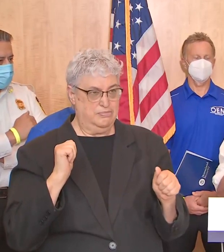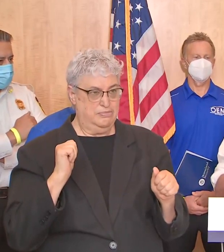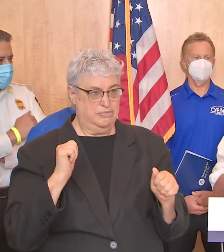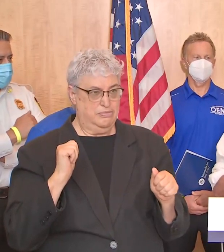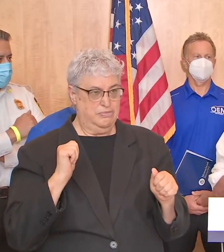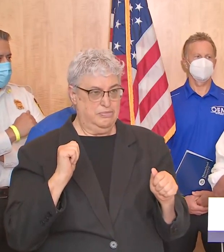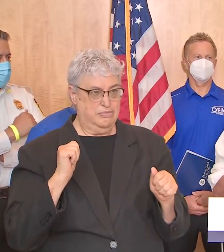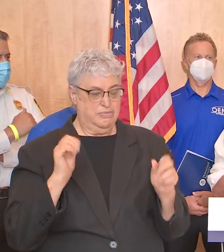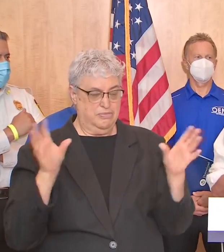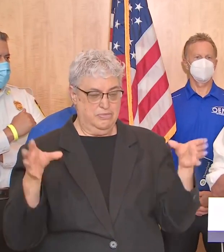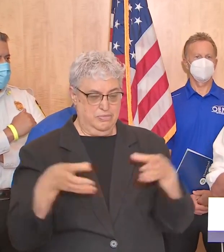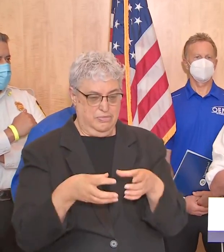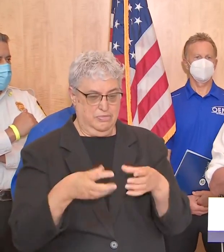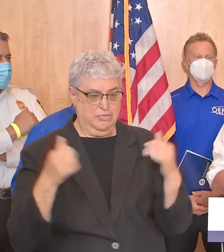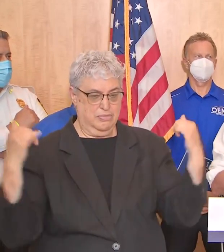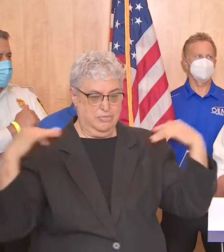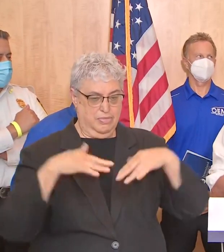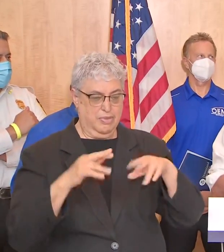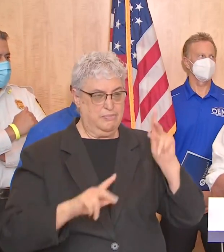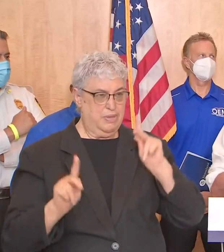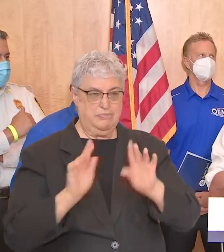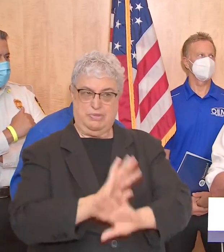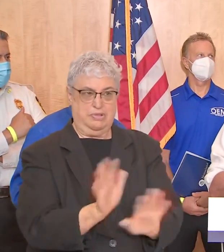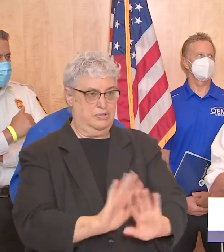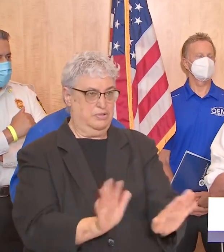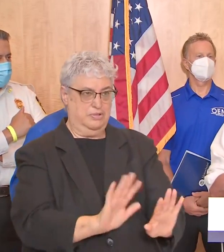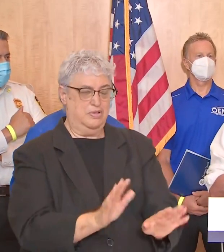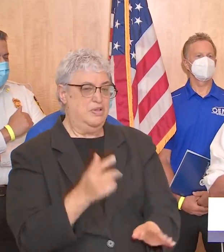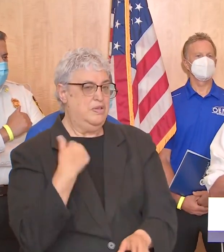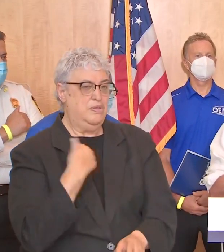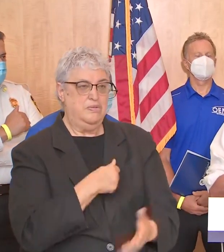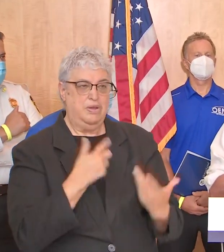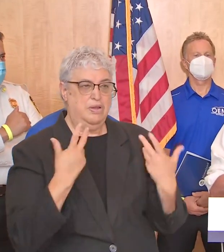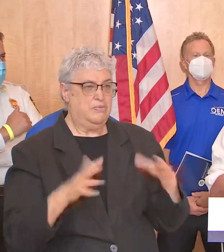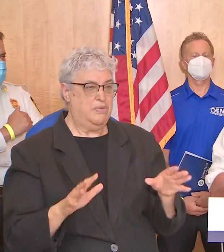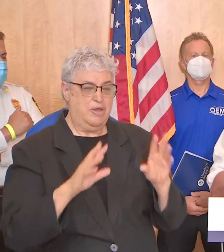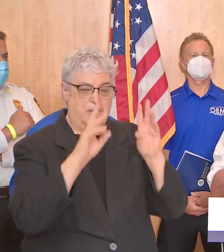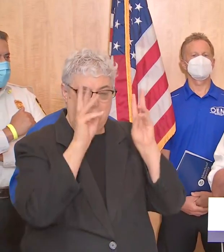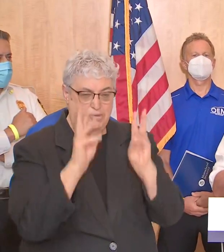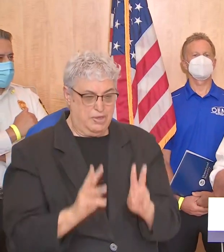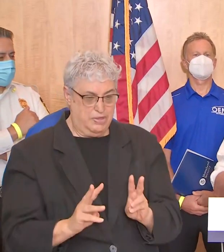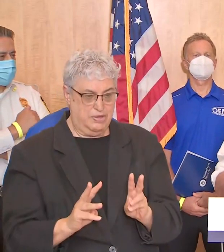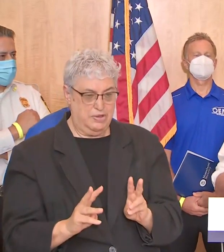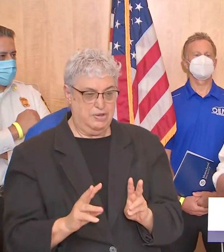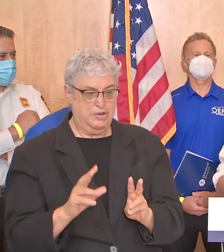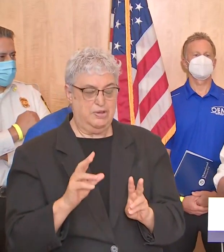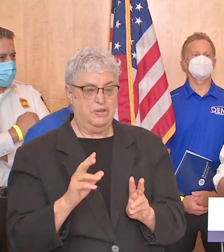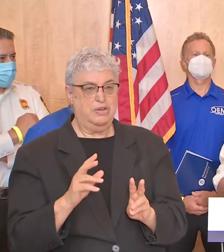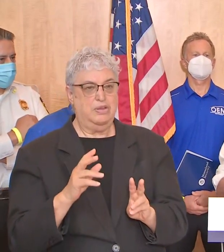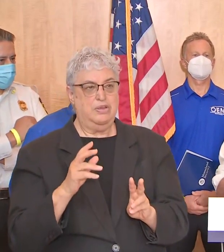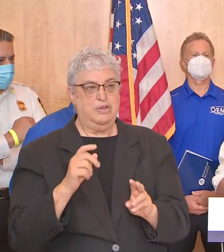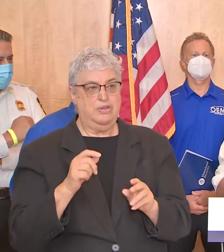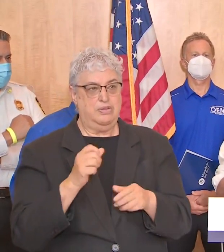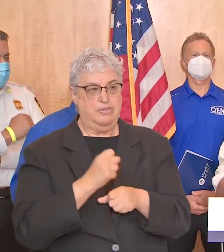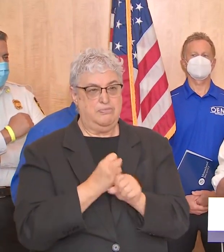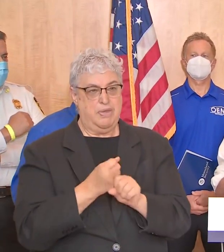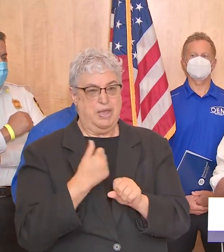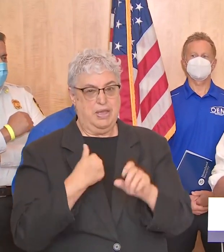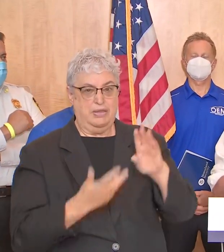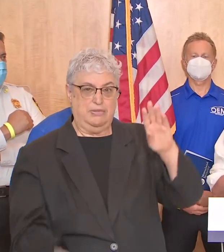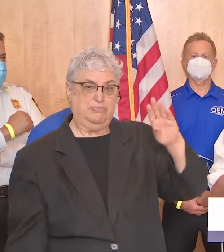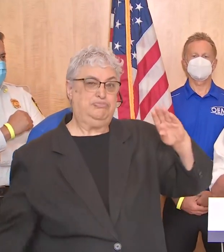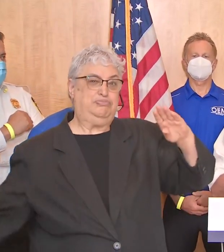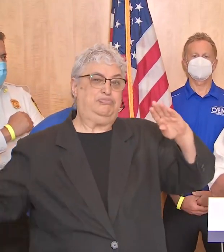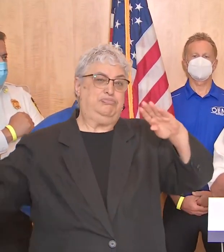sort of congregate setting so it's very important we don't want this weather event to have undone all the great work that we have achieved